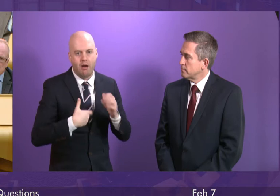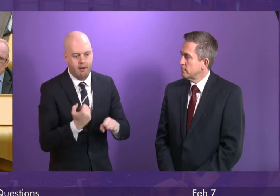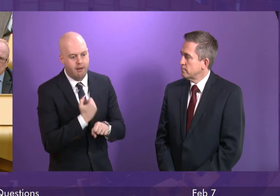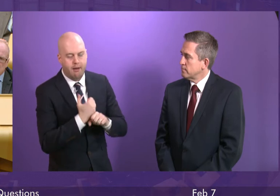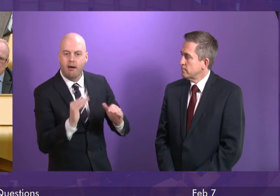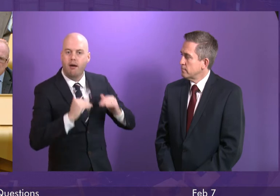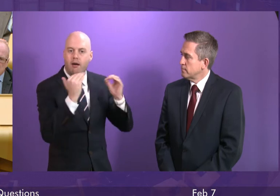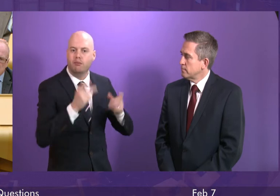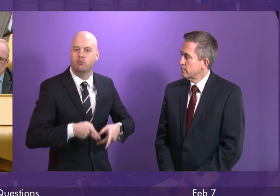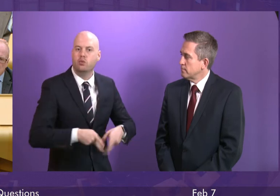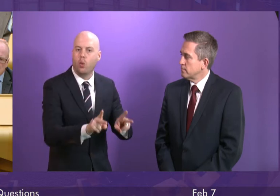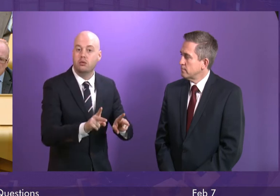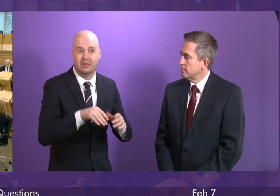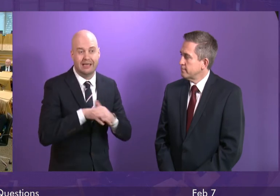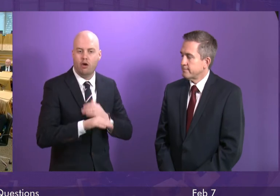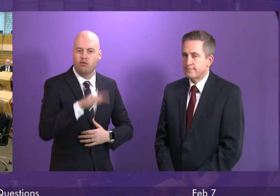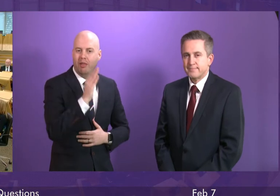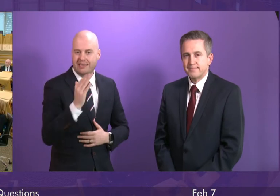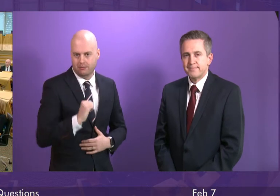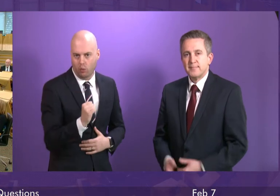roads infrastructure of the north-east of Scotland.